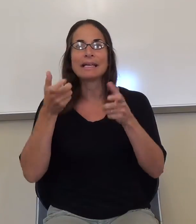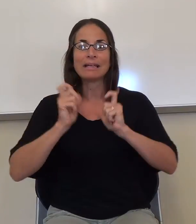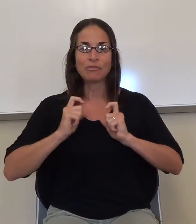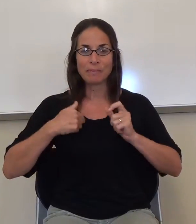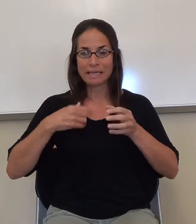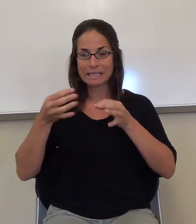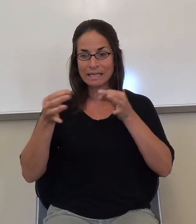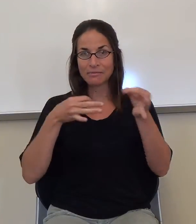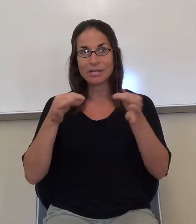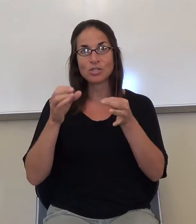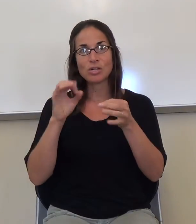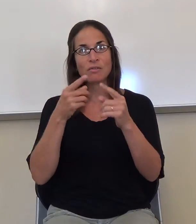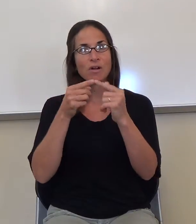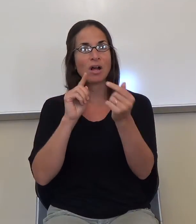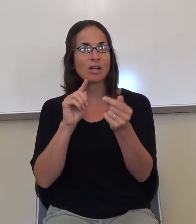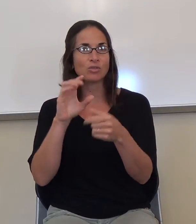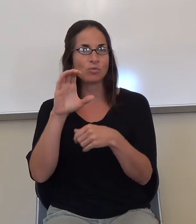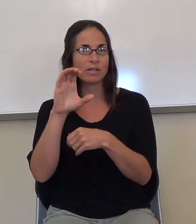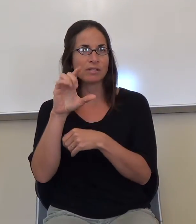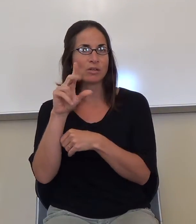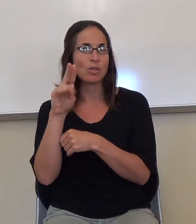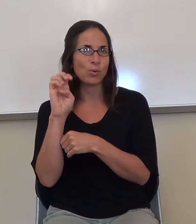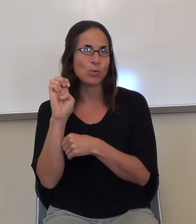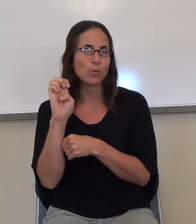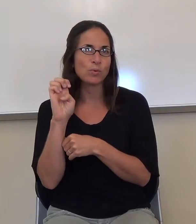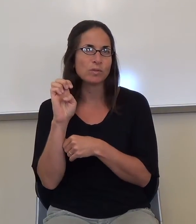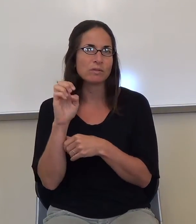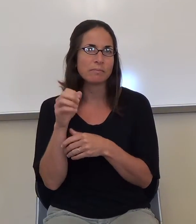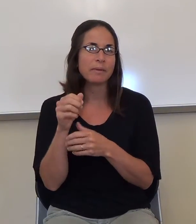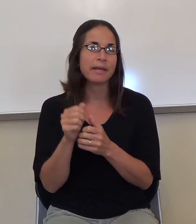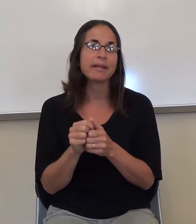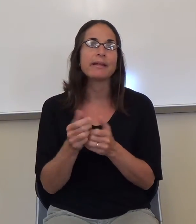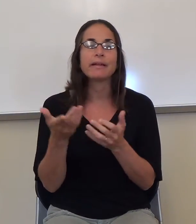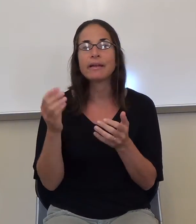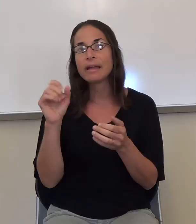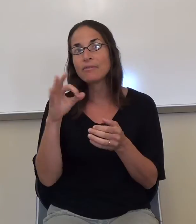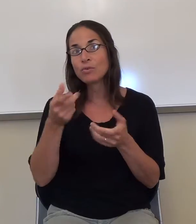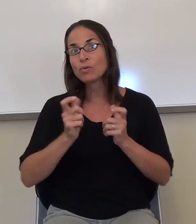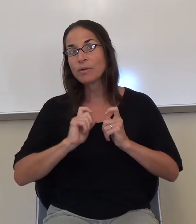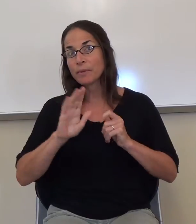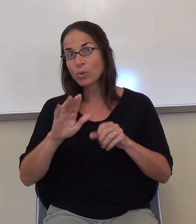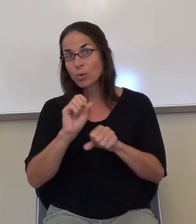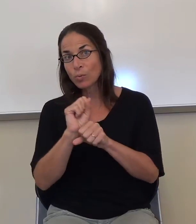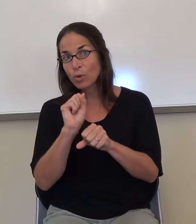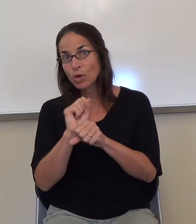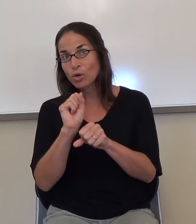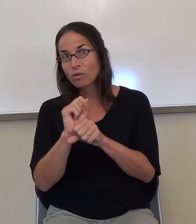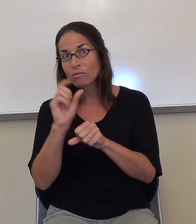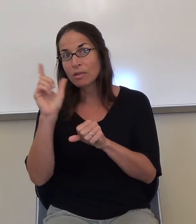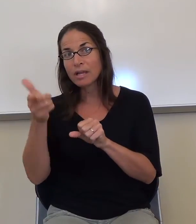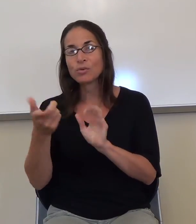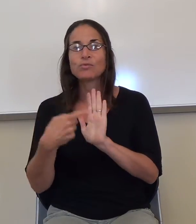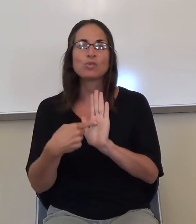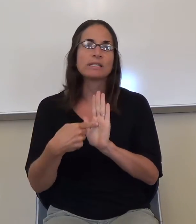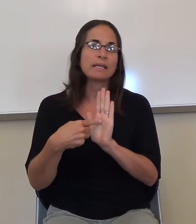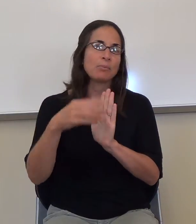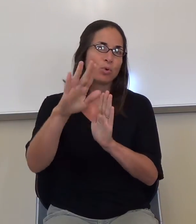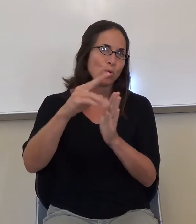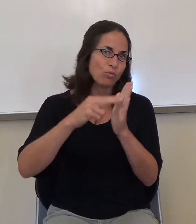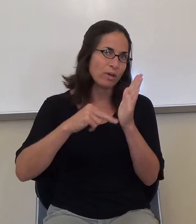but I am going to, when you turn in word, reading word, and you have a